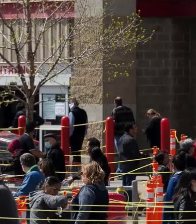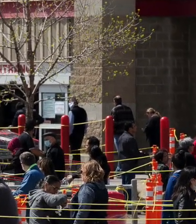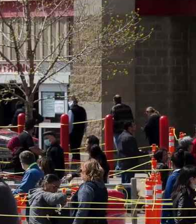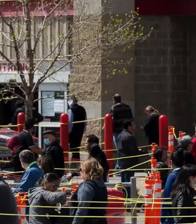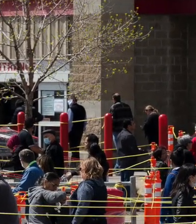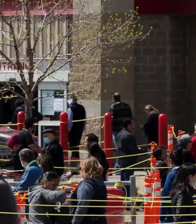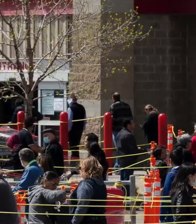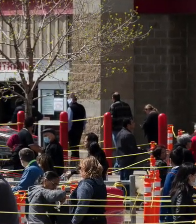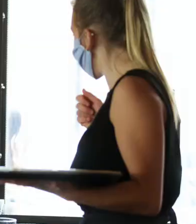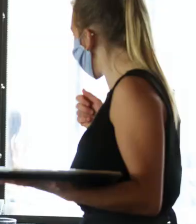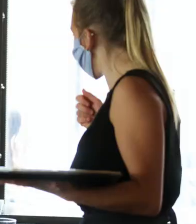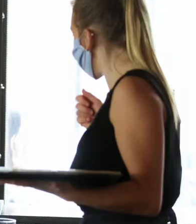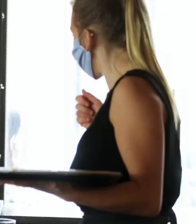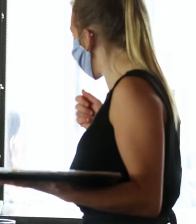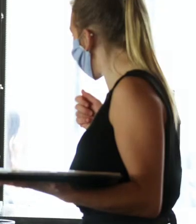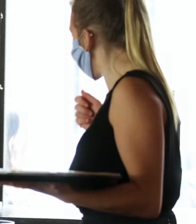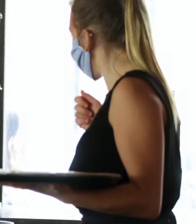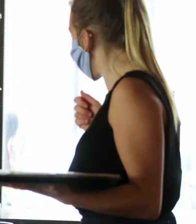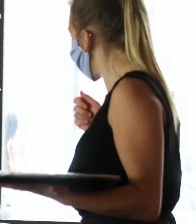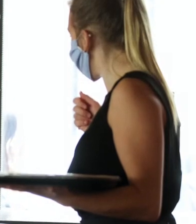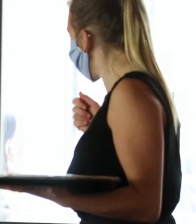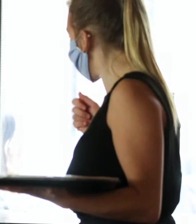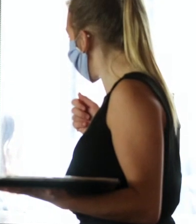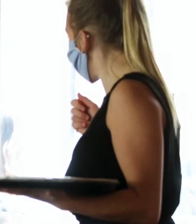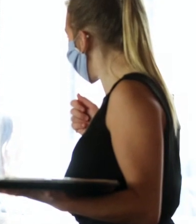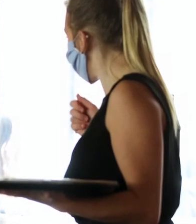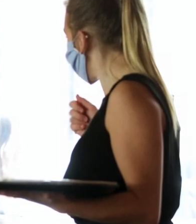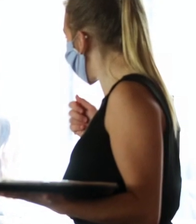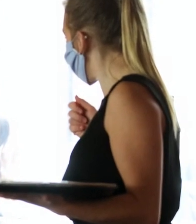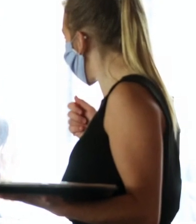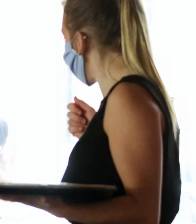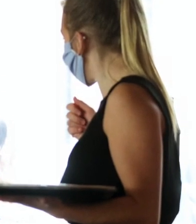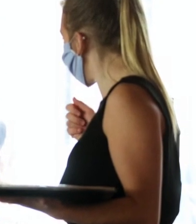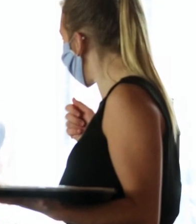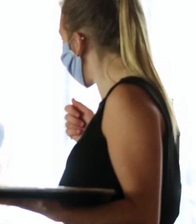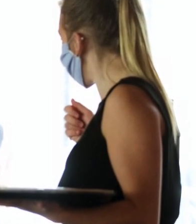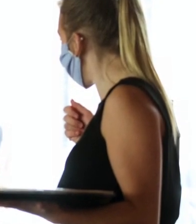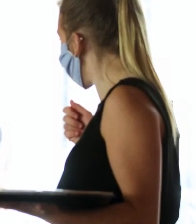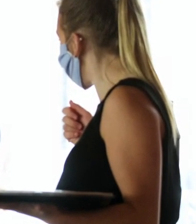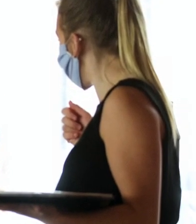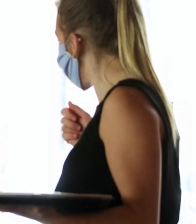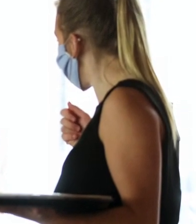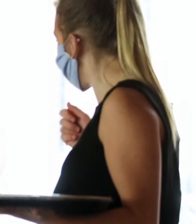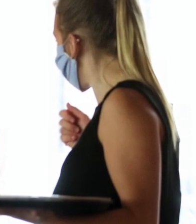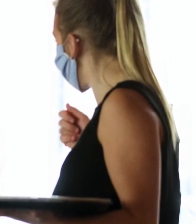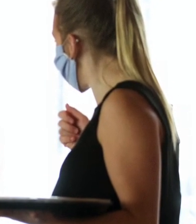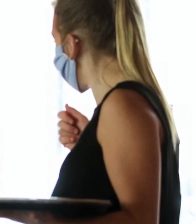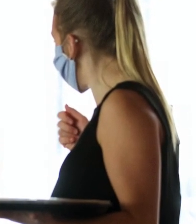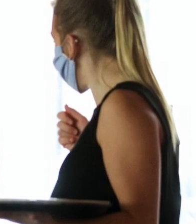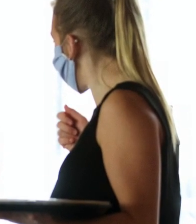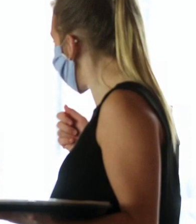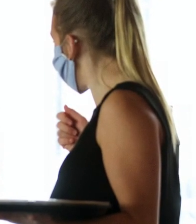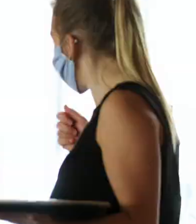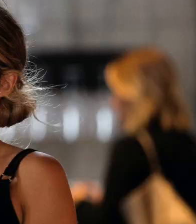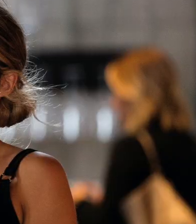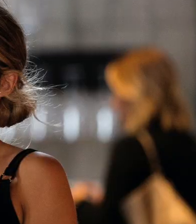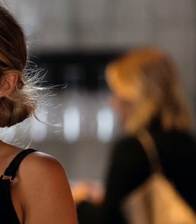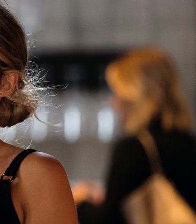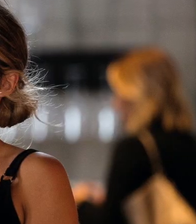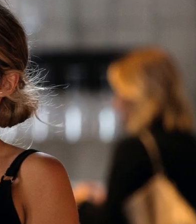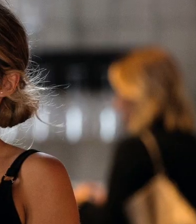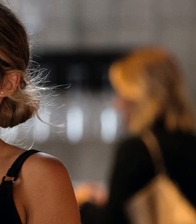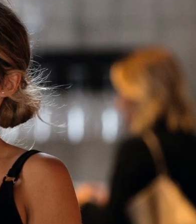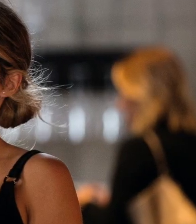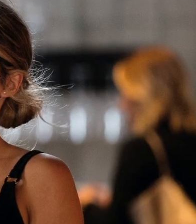important measure to prevent the spread of transmission. I think the challenge of deciding whether or not to make something mandatory is